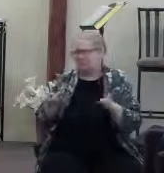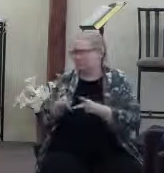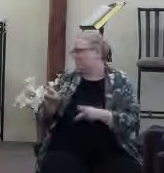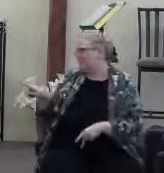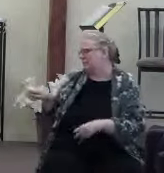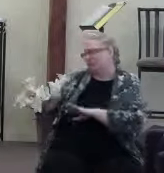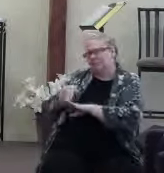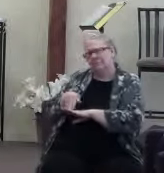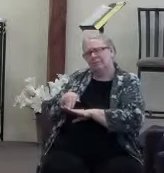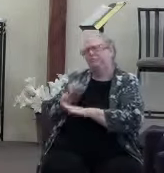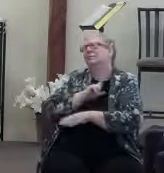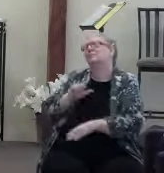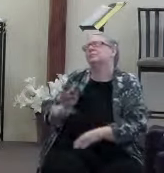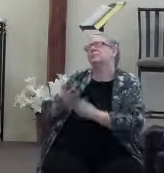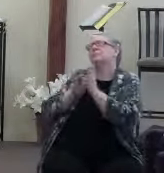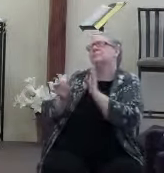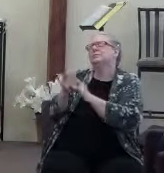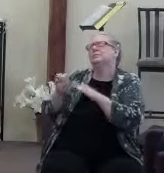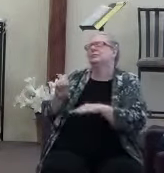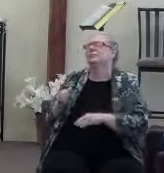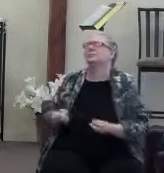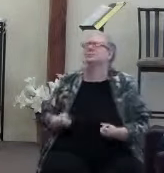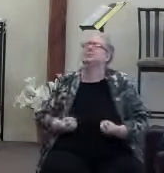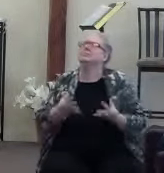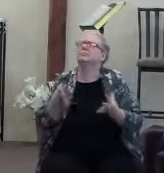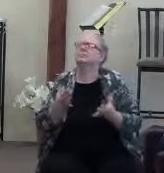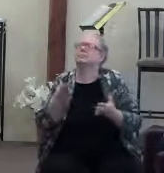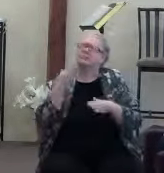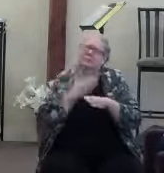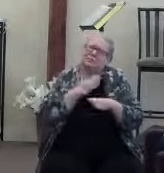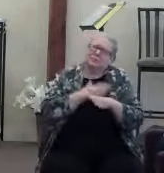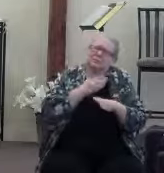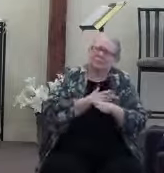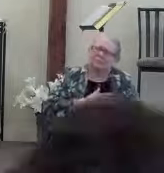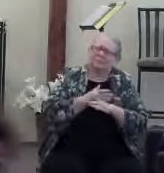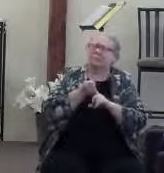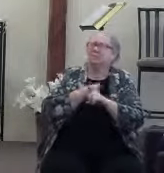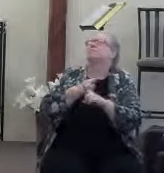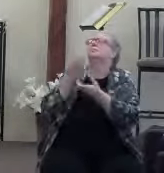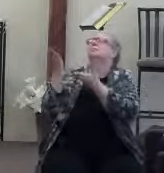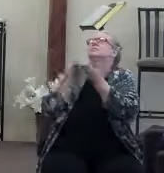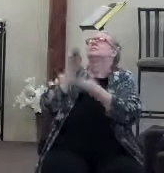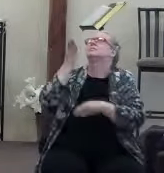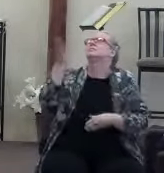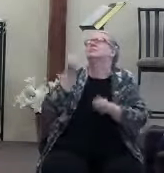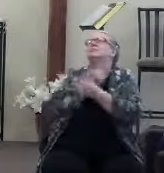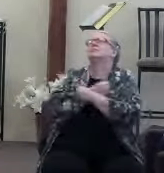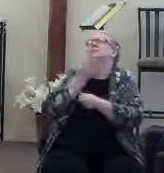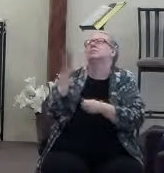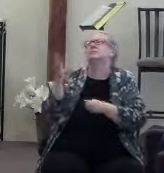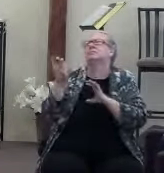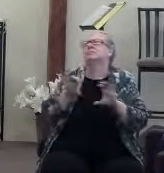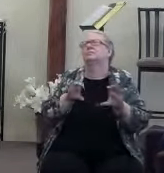their life, Lord Jesus, it's causing a hindrance for them to serve you and love you and do for you